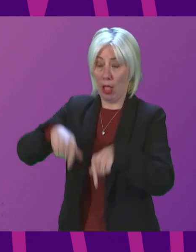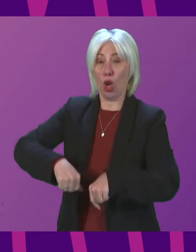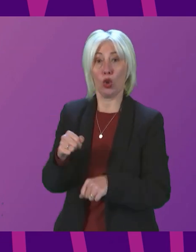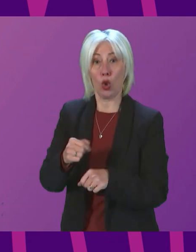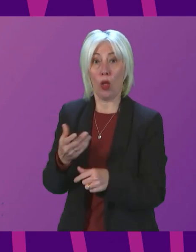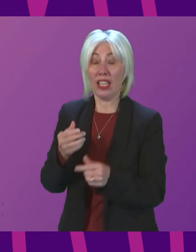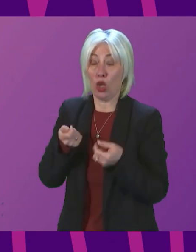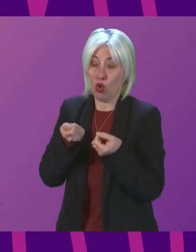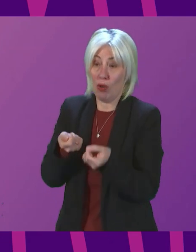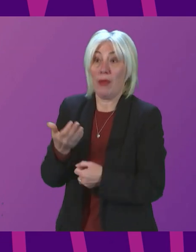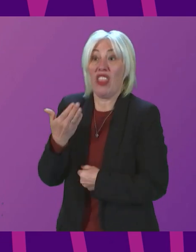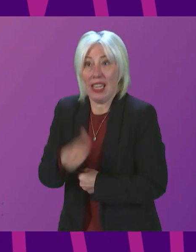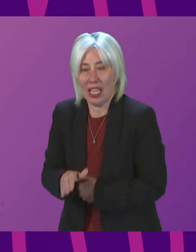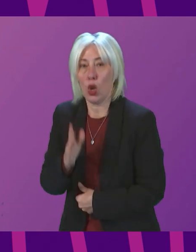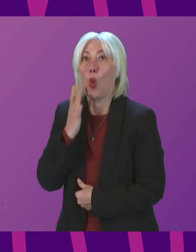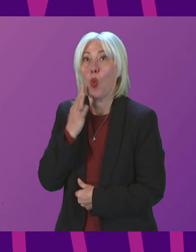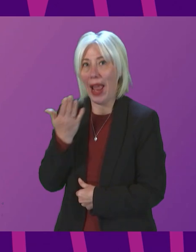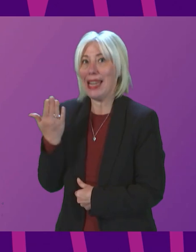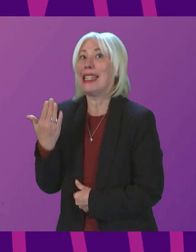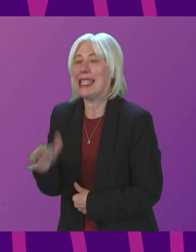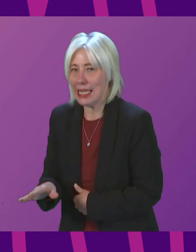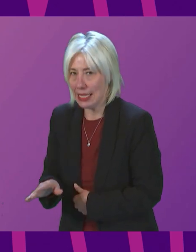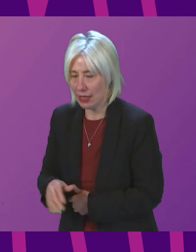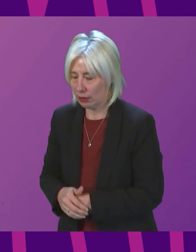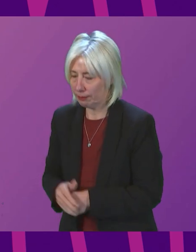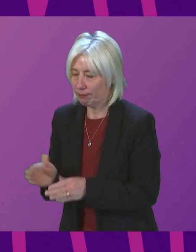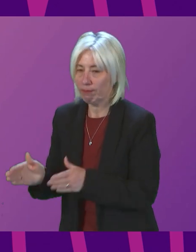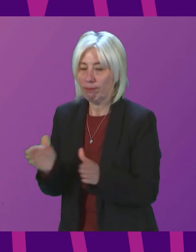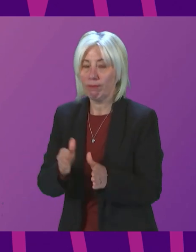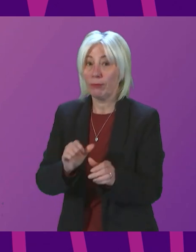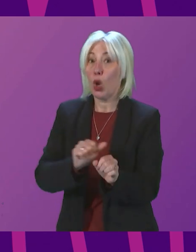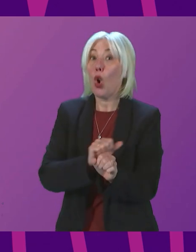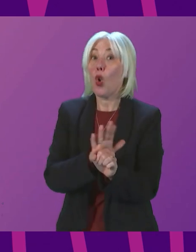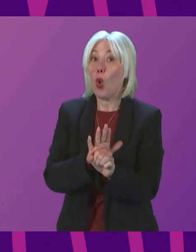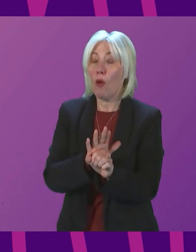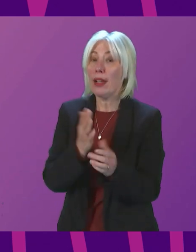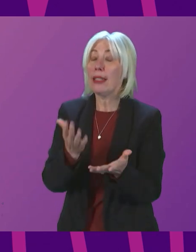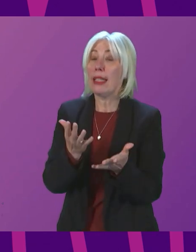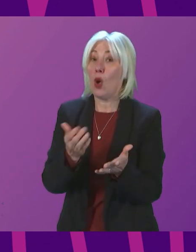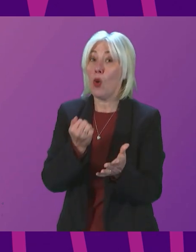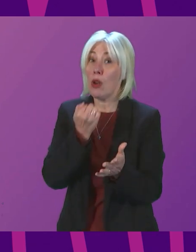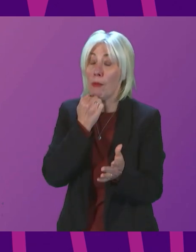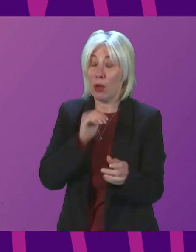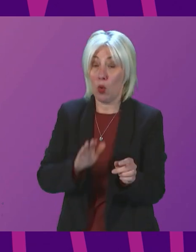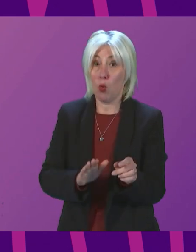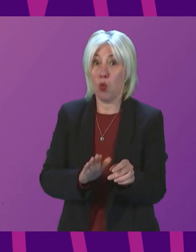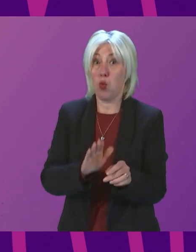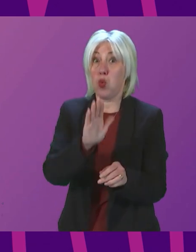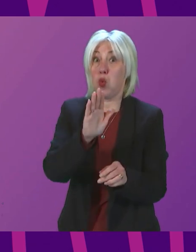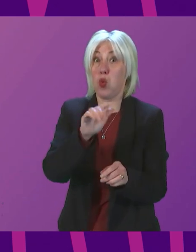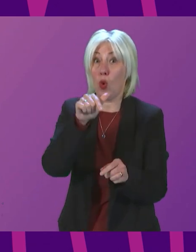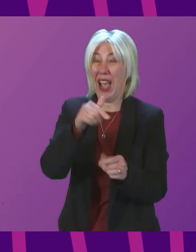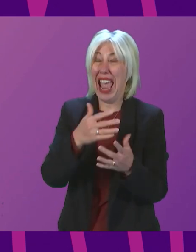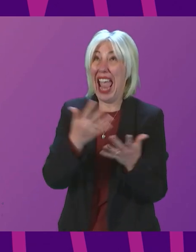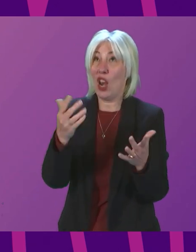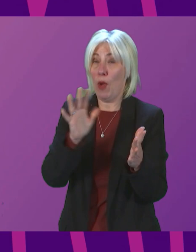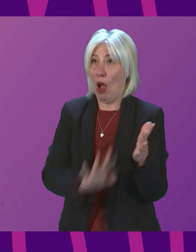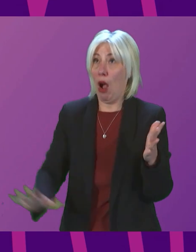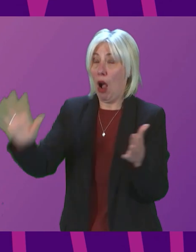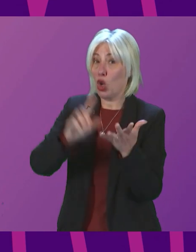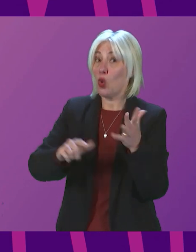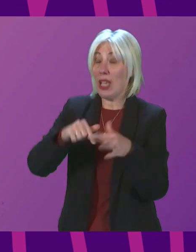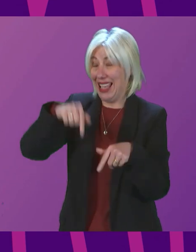when they need it? Turning to Covid, case rates here are now far higher than anywhere in the United Kingdom.